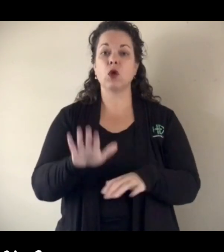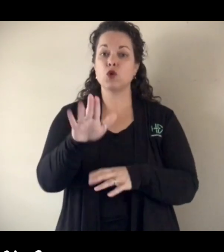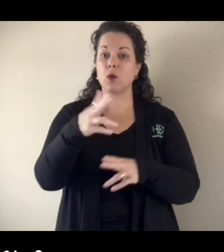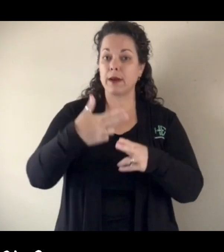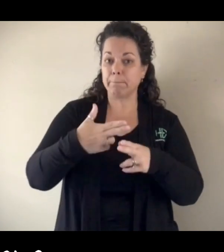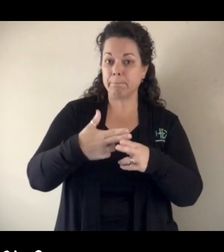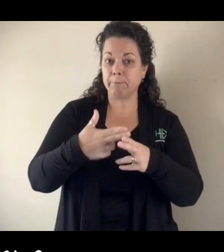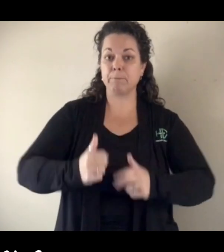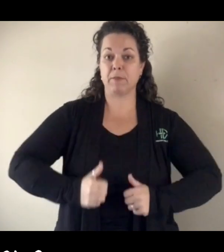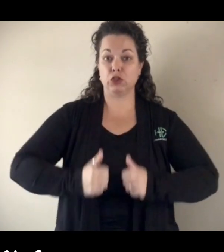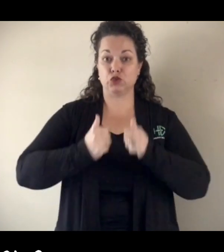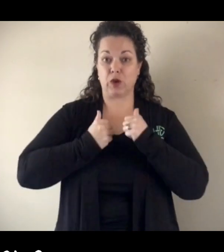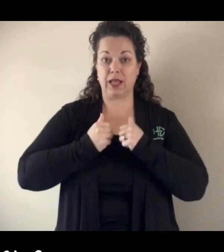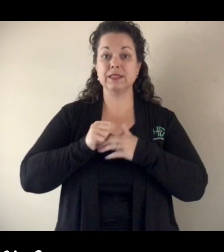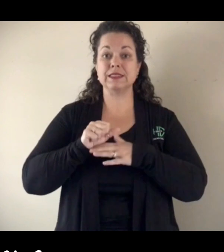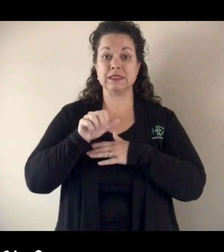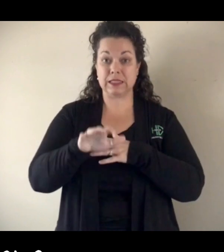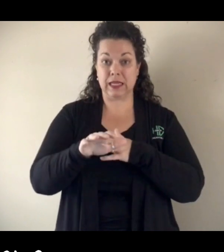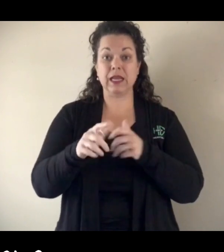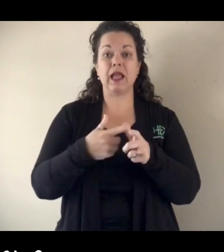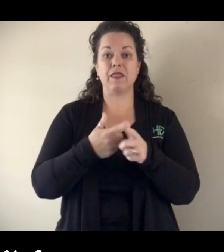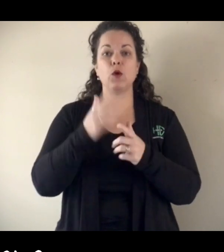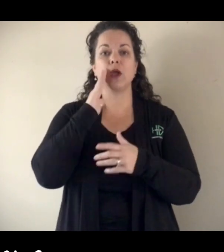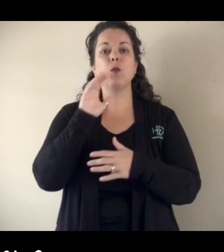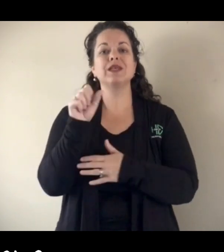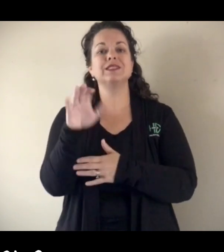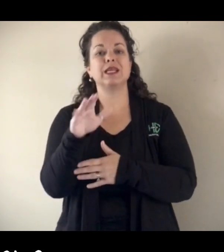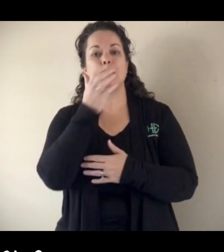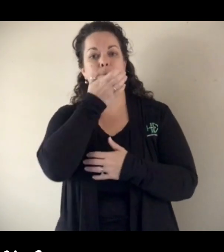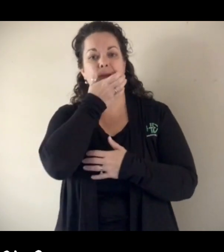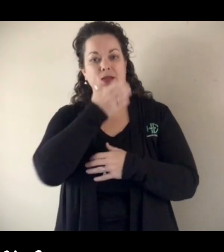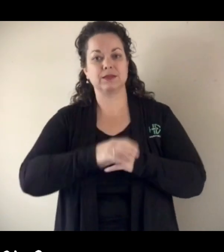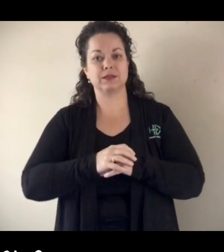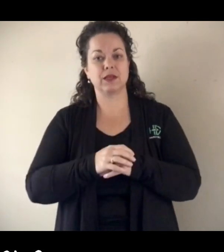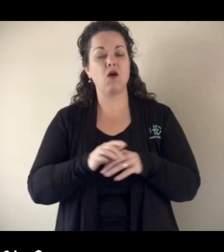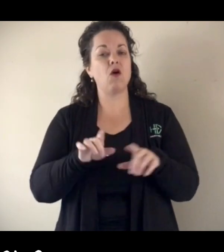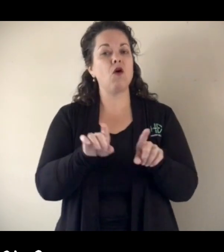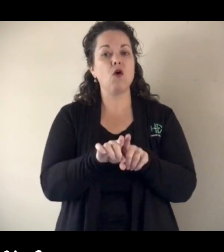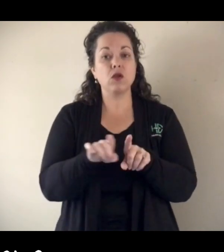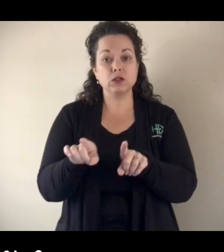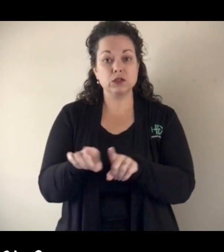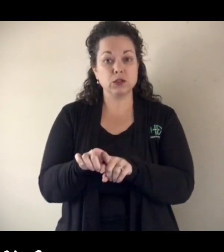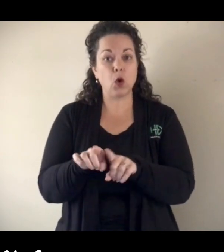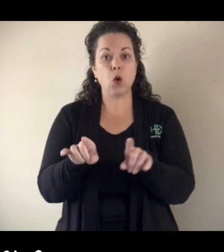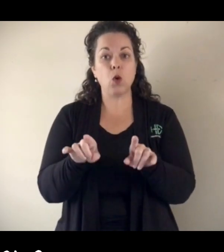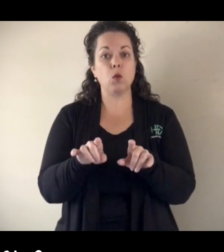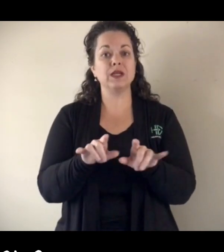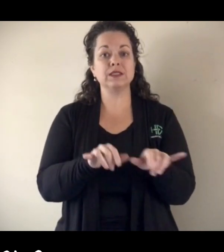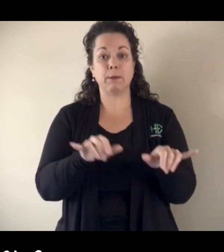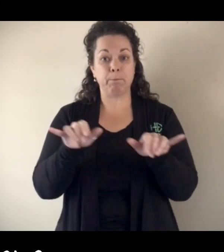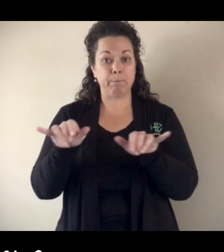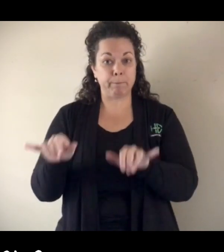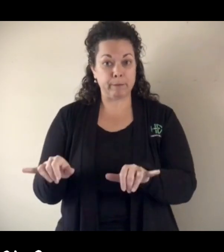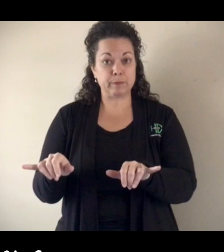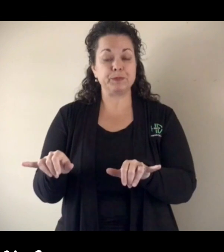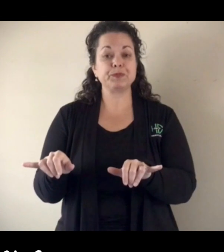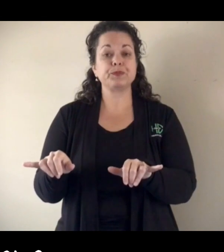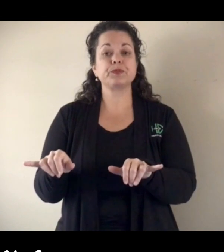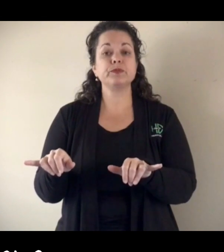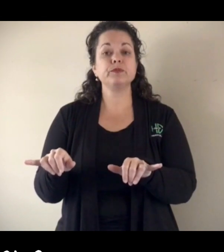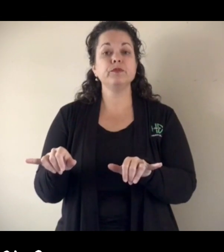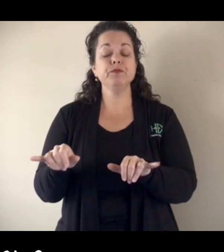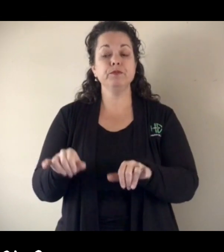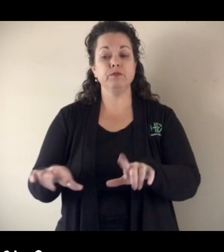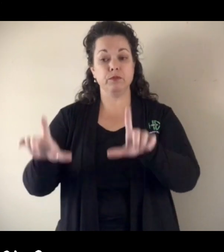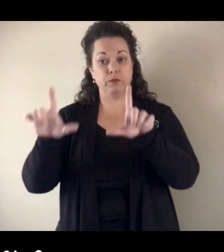and we will then send a mask to you. We also want to remind you at that same location that we